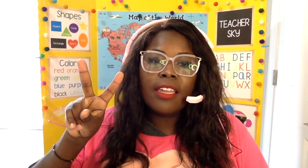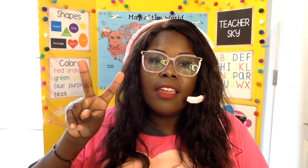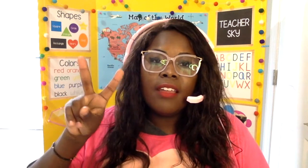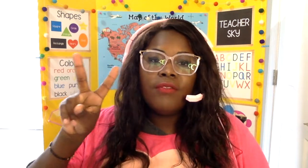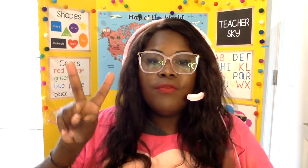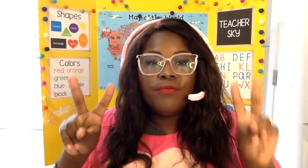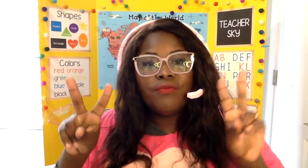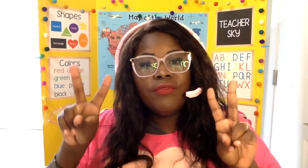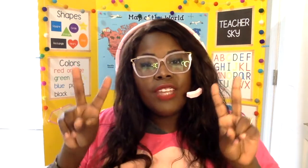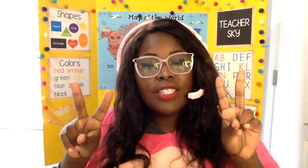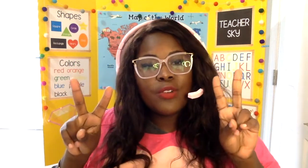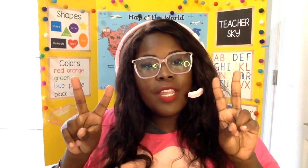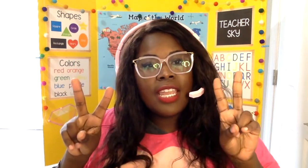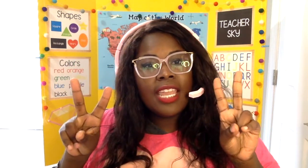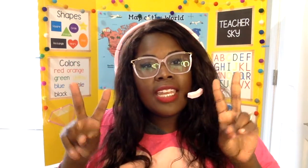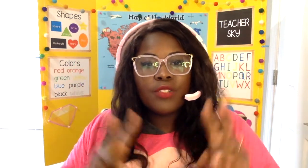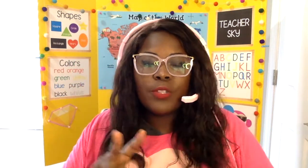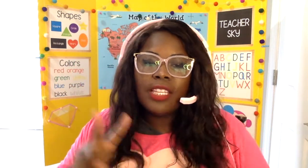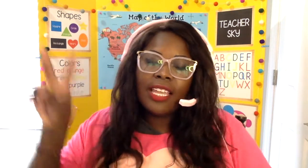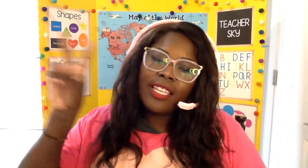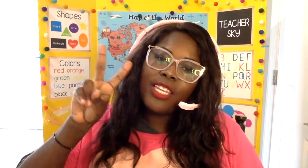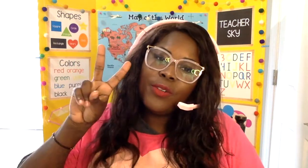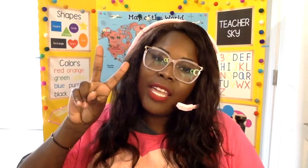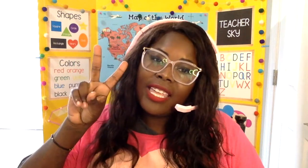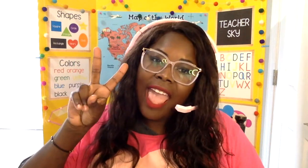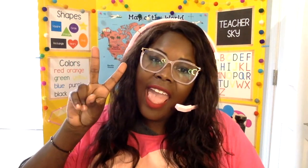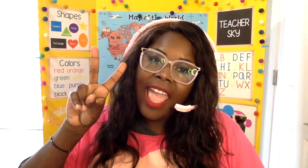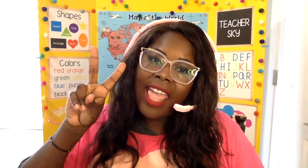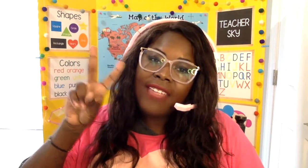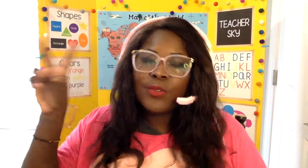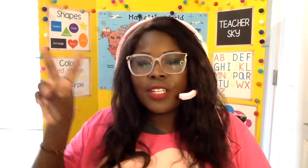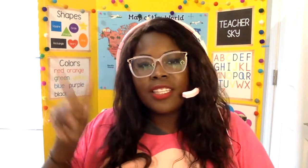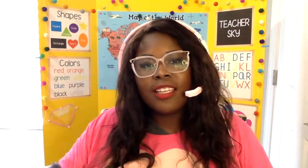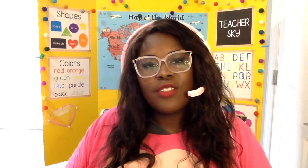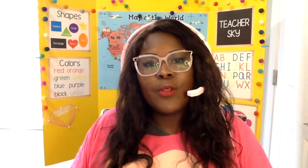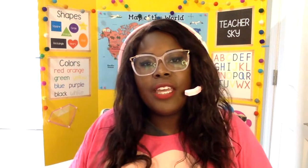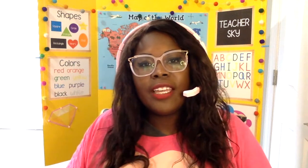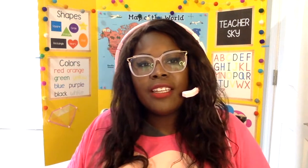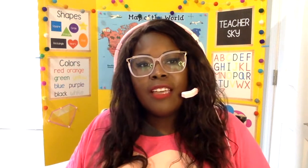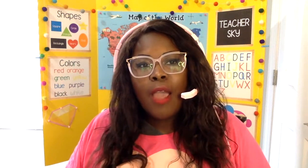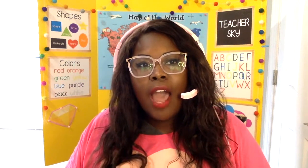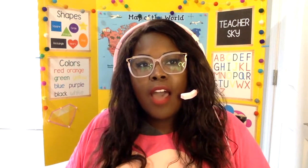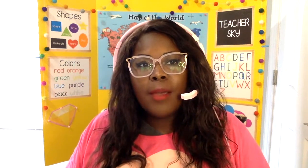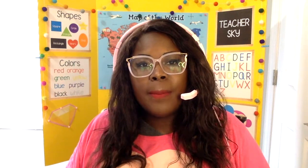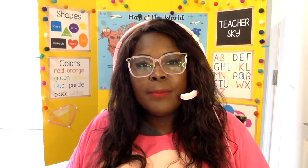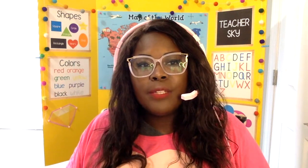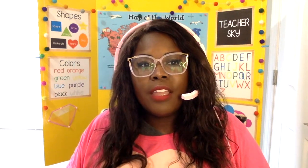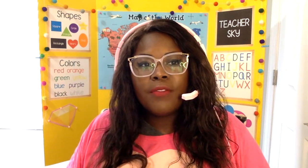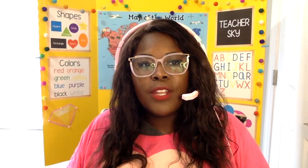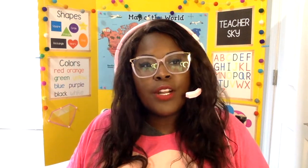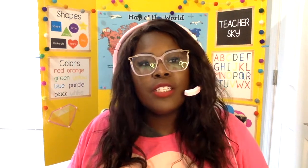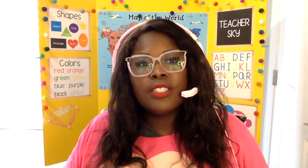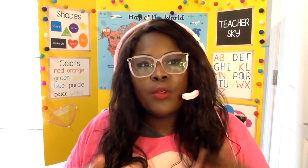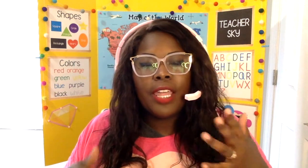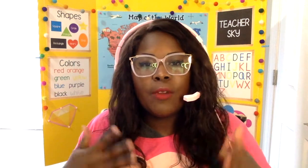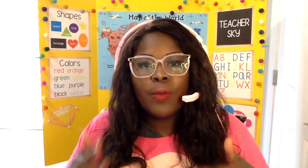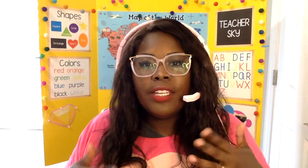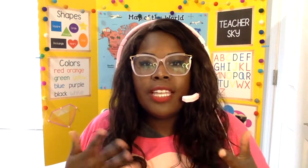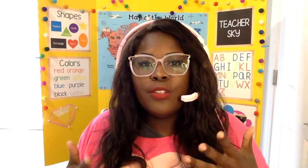victory and it's really like a cute like yay sort of thing so like um if you're so like when they do